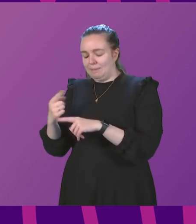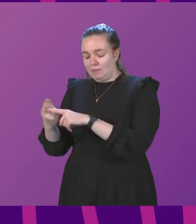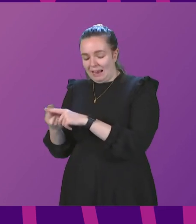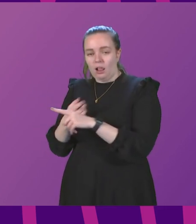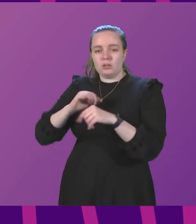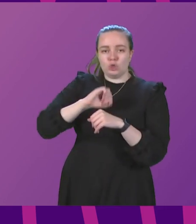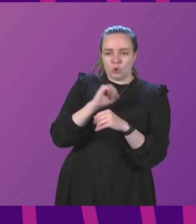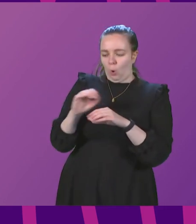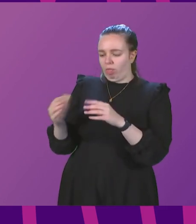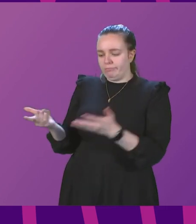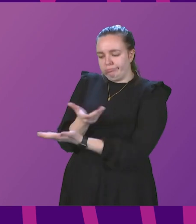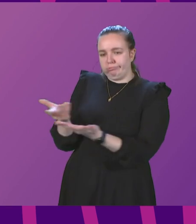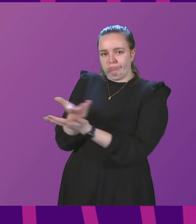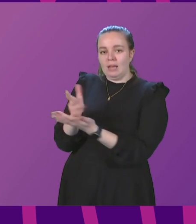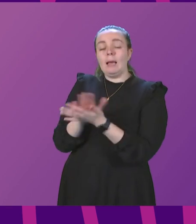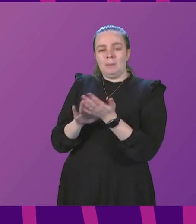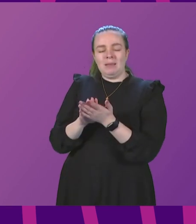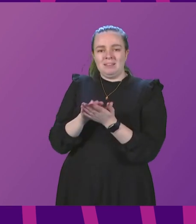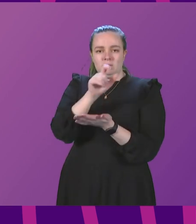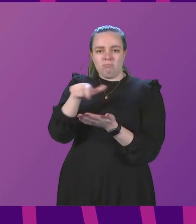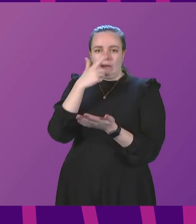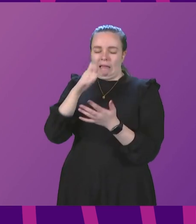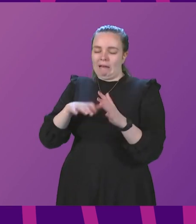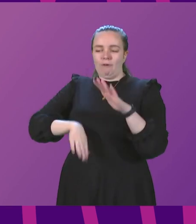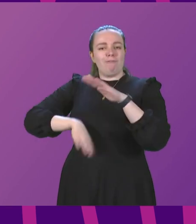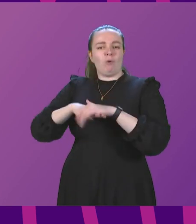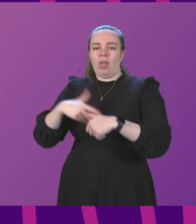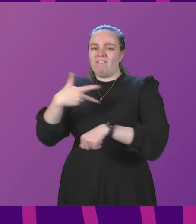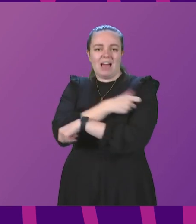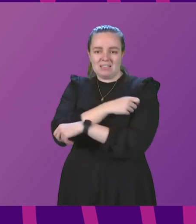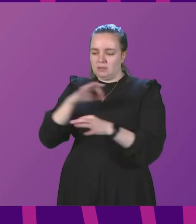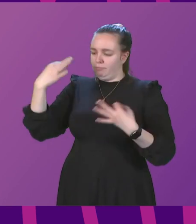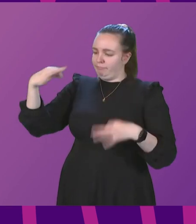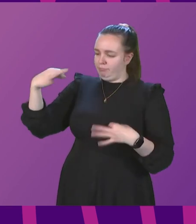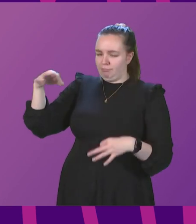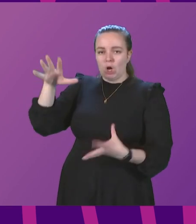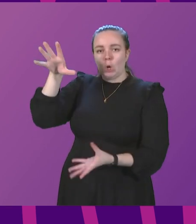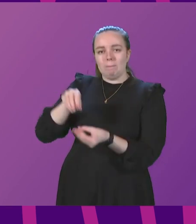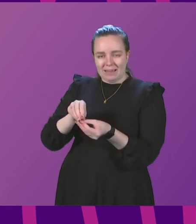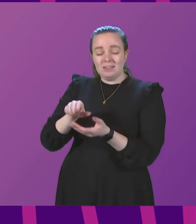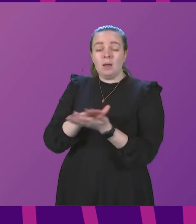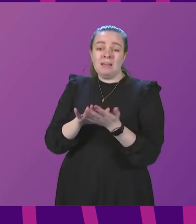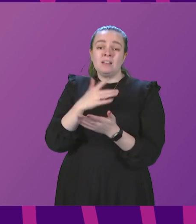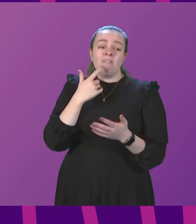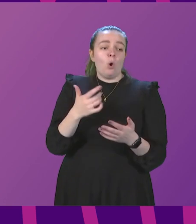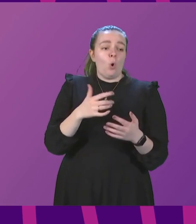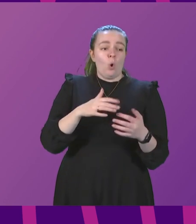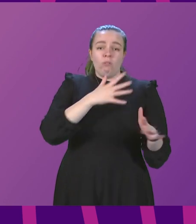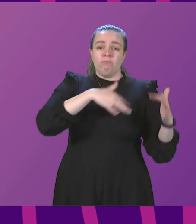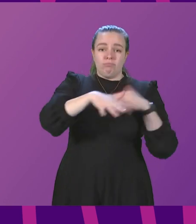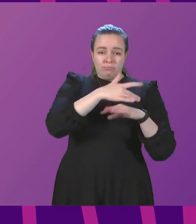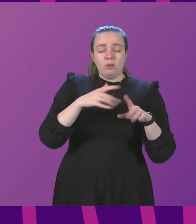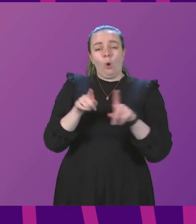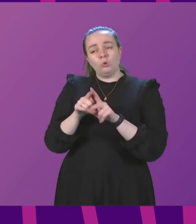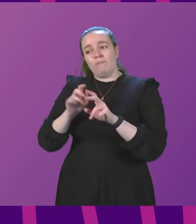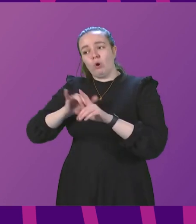individuals to receive a combined fully vaccinated status, which will serve them both for domestic purposes and also for